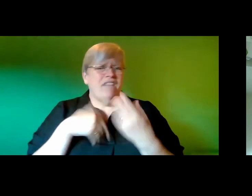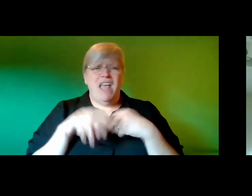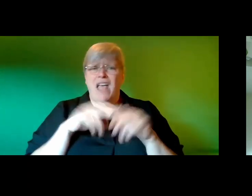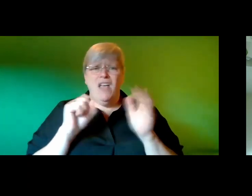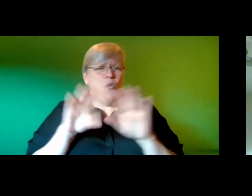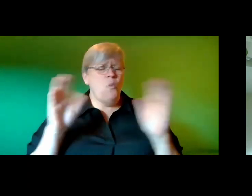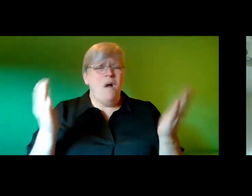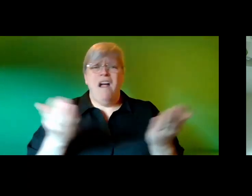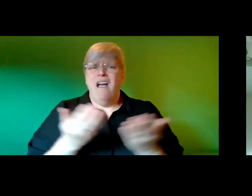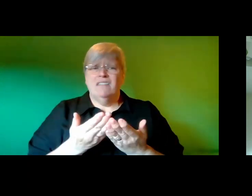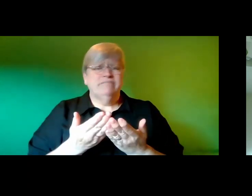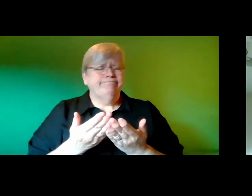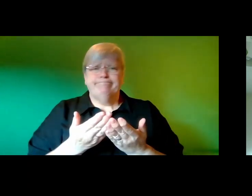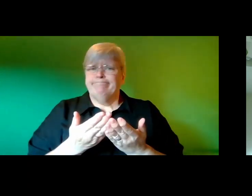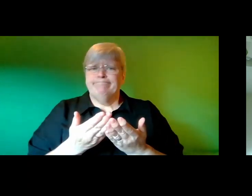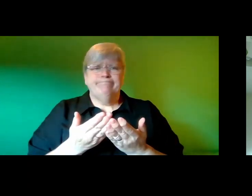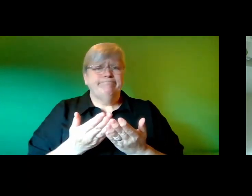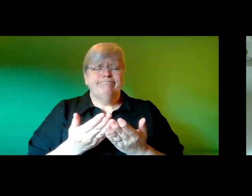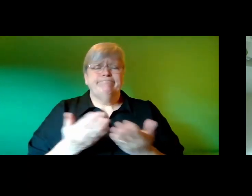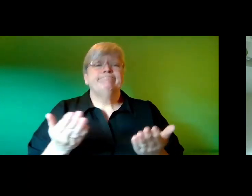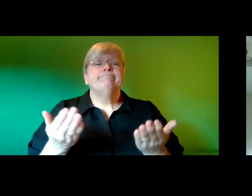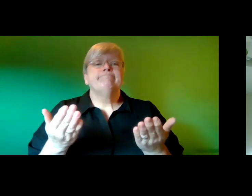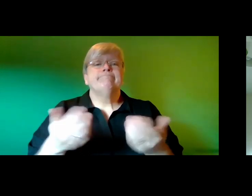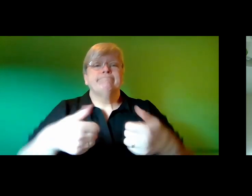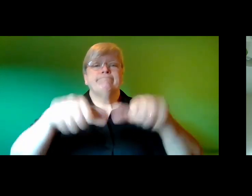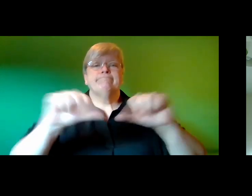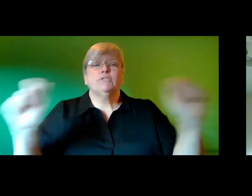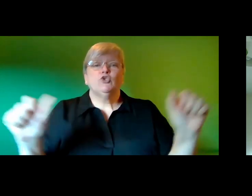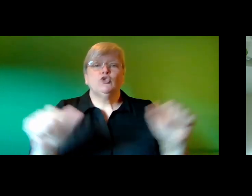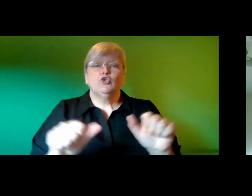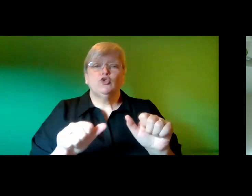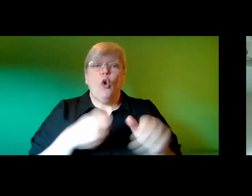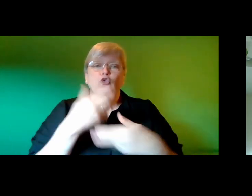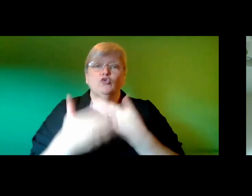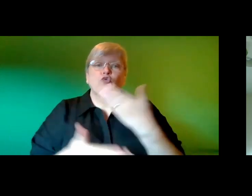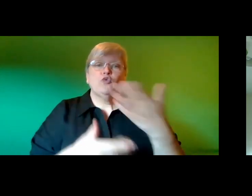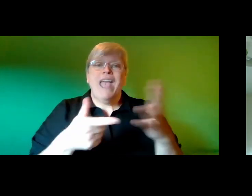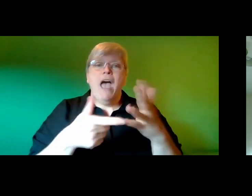i still have toes and and this is a short story called uncle tommy